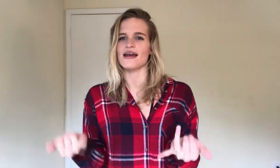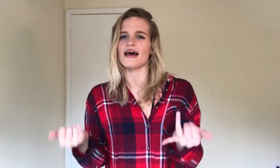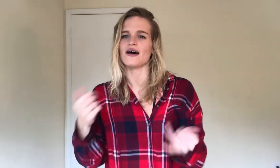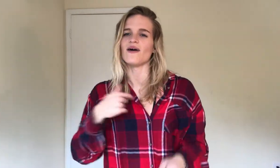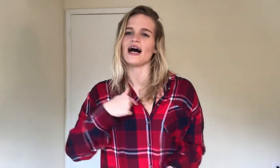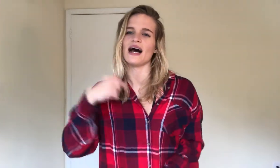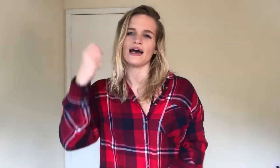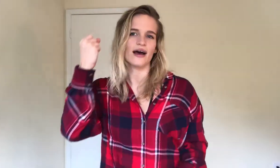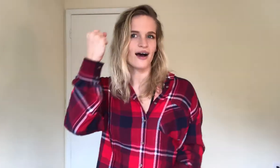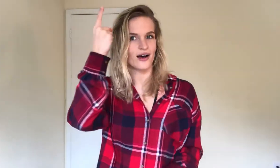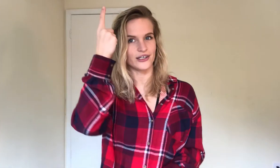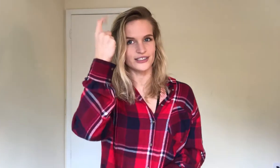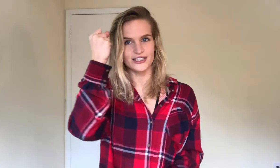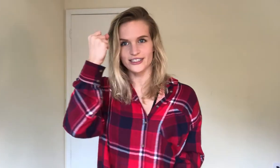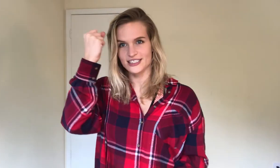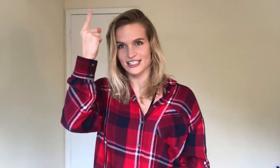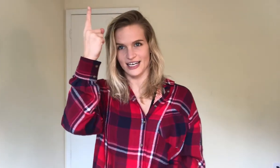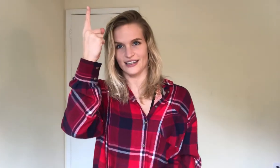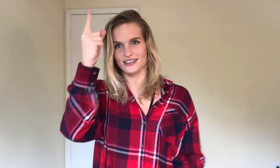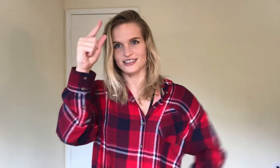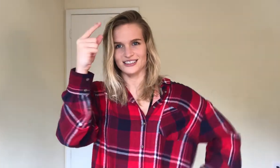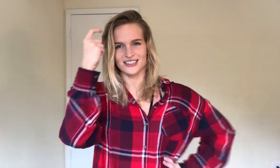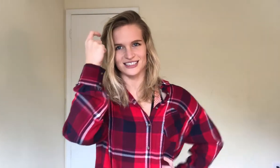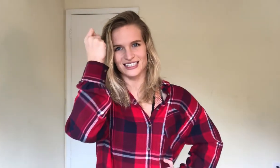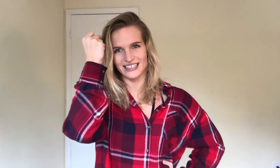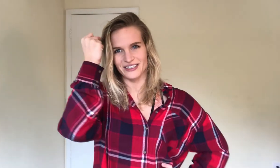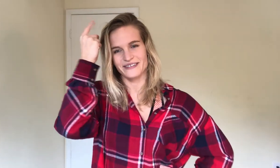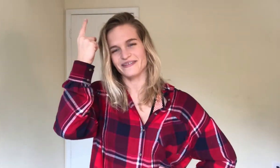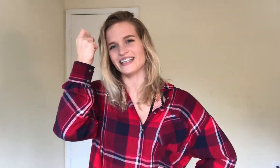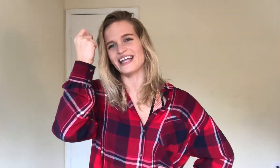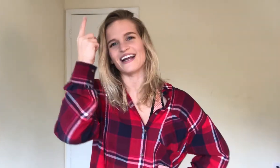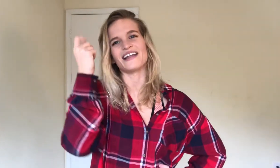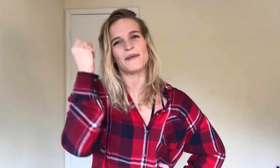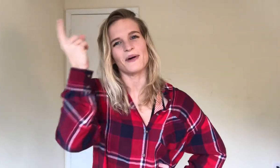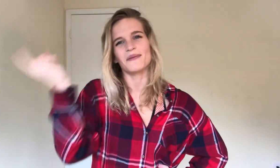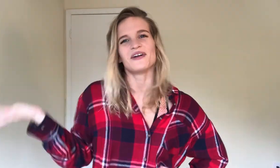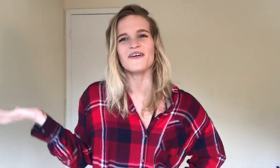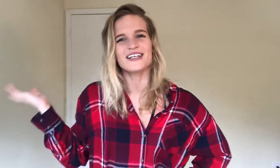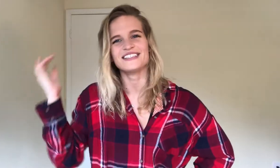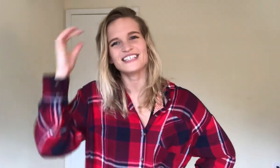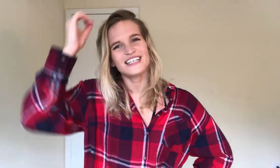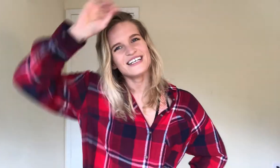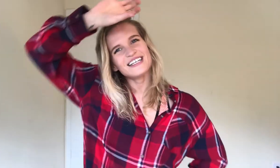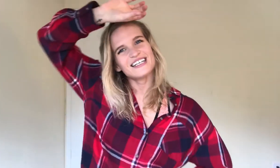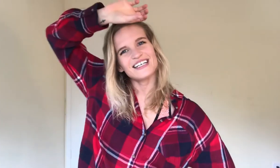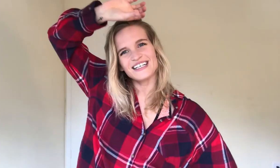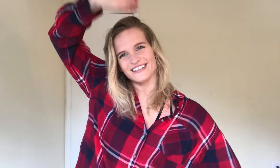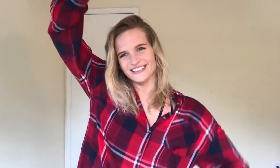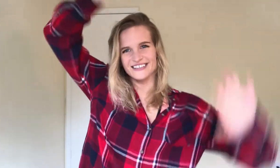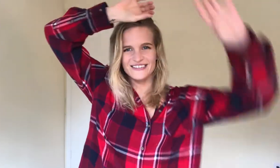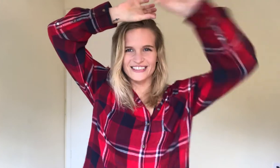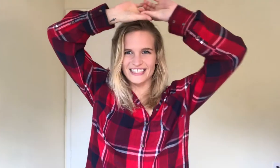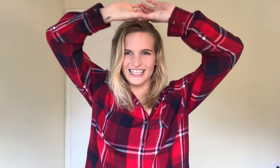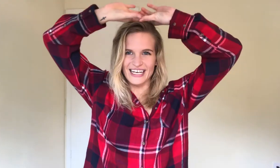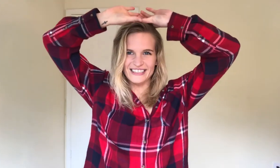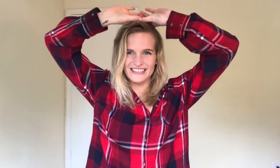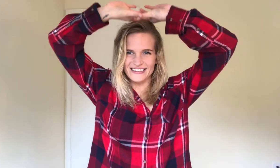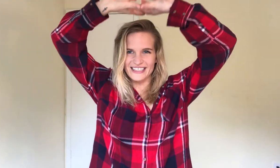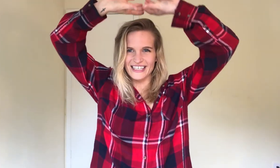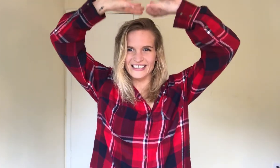Now, I understand, so this is like, you're flicking that light bulb, you know, because in cartoons, you get that little thing